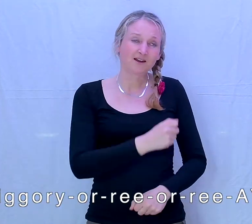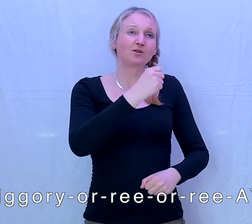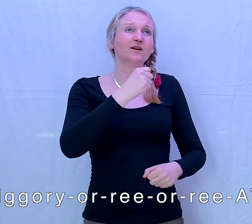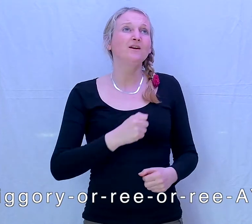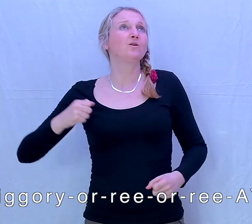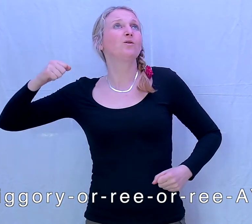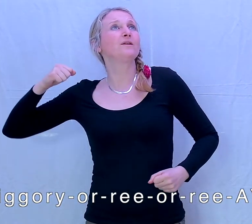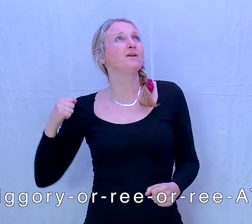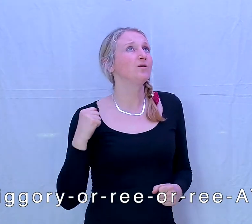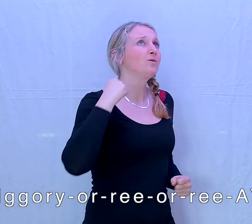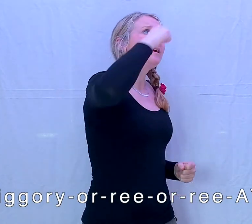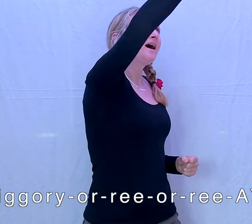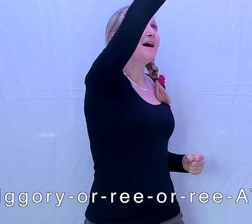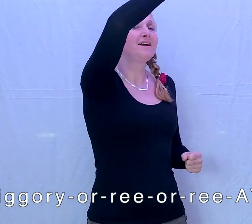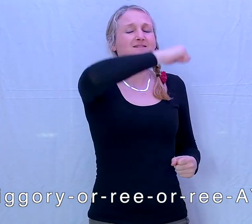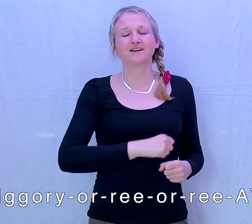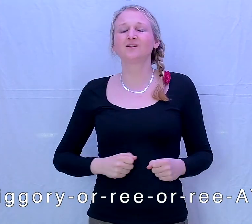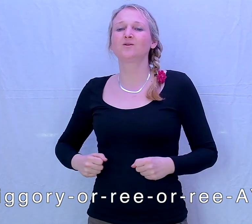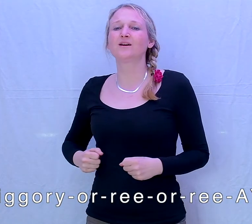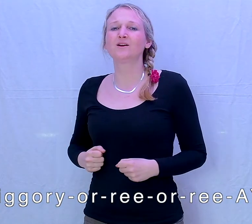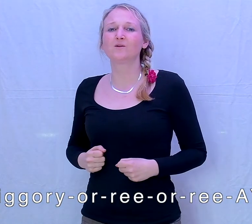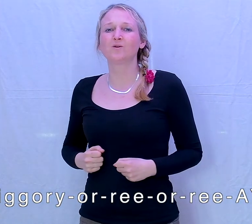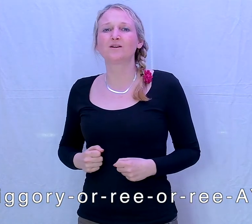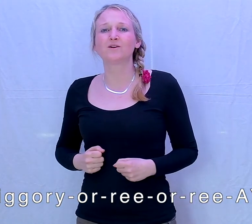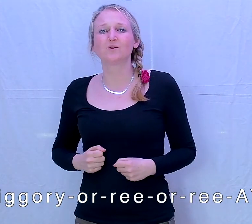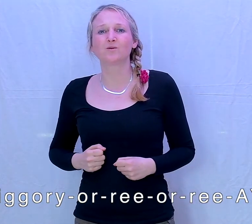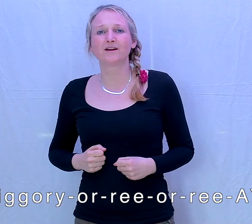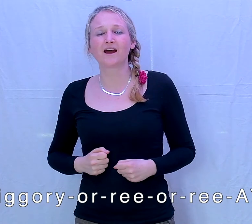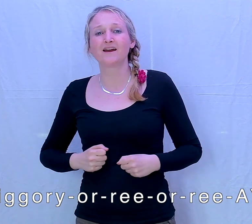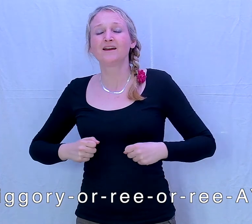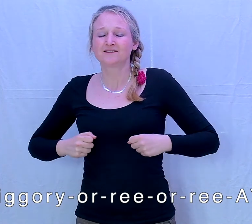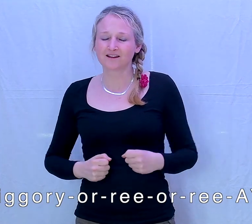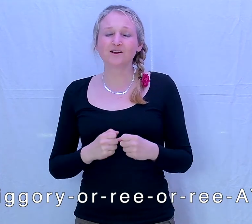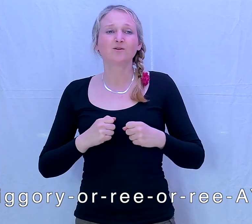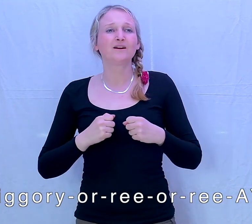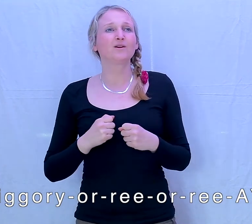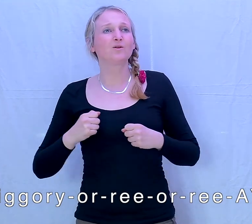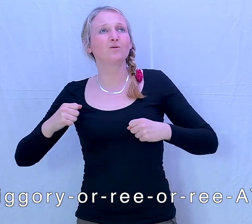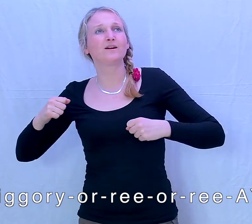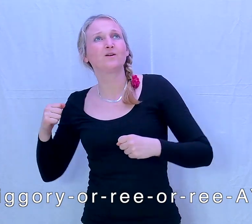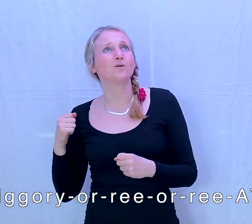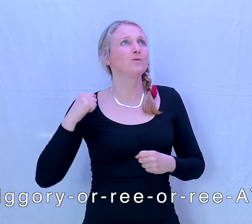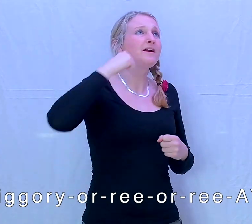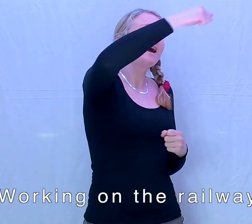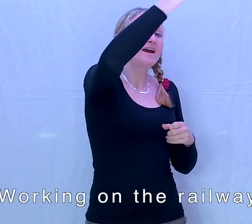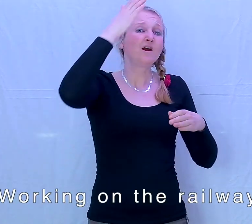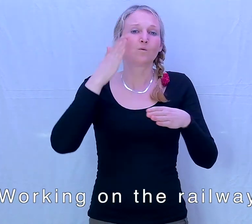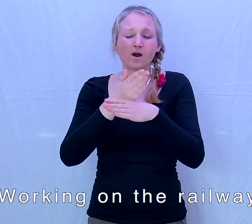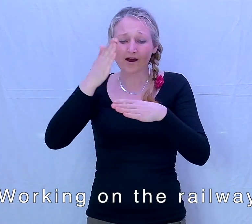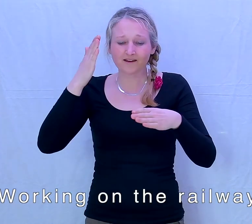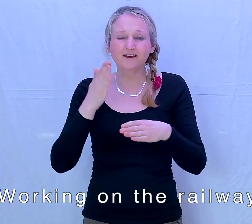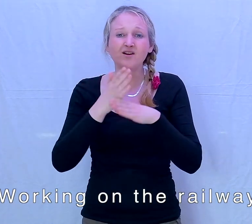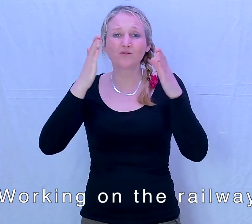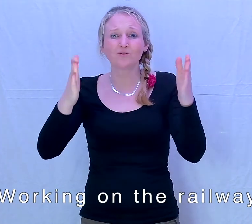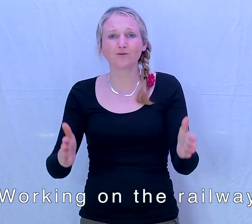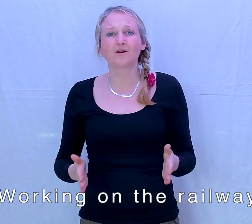Tiggery-oh-ree-oh-ree-ay, Tiggery-oh-ree-oh-ree-ay, Tiggery-oh-ree-oh-ree-ay, working on the